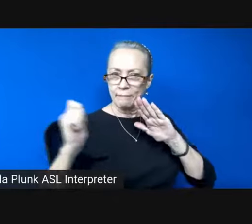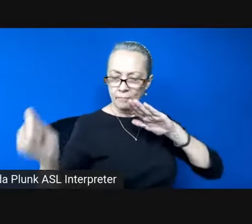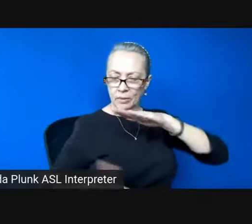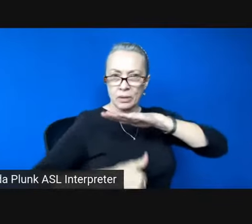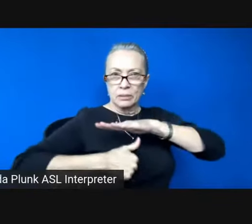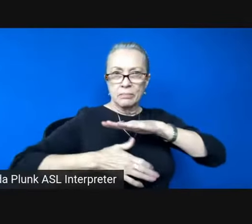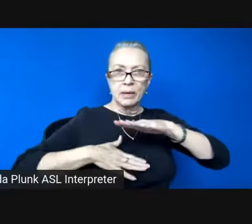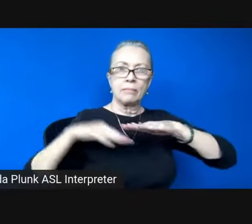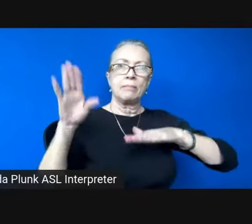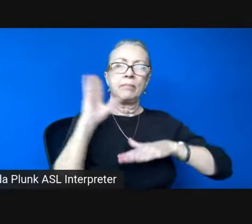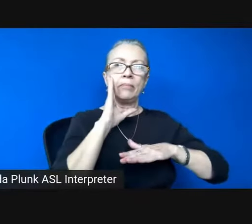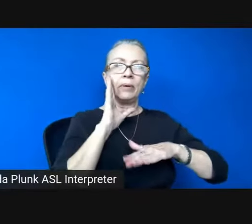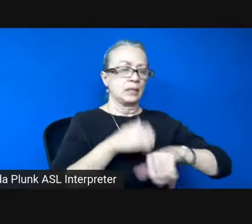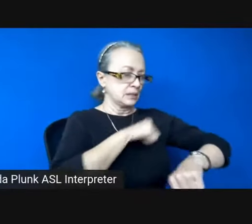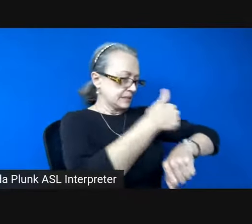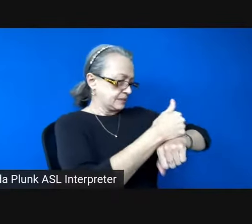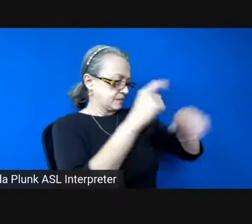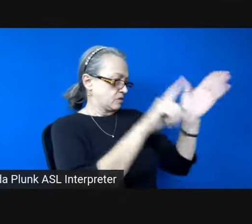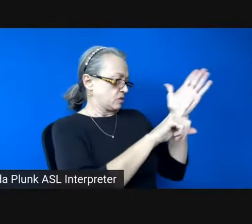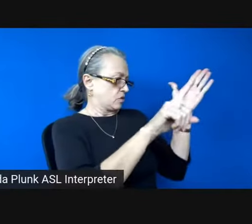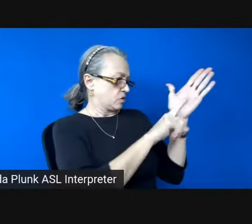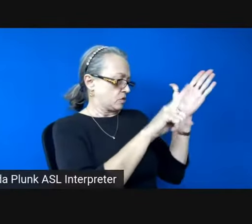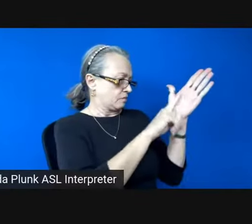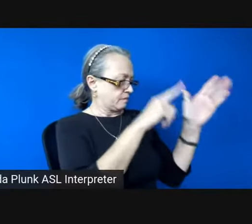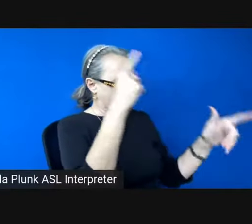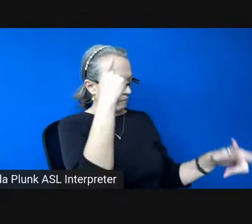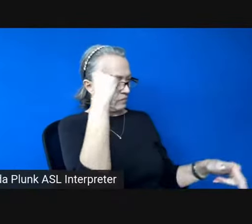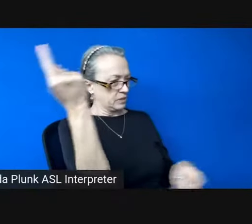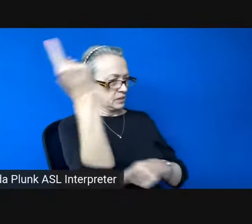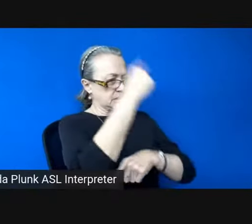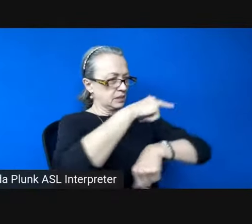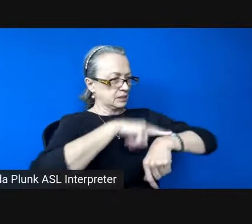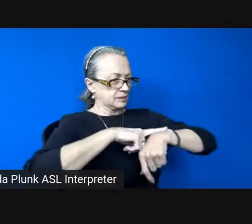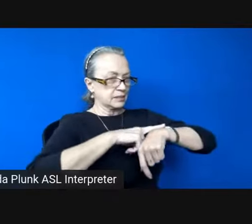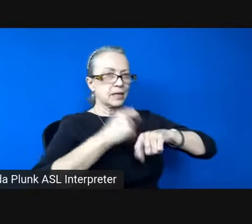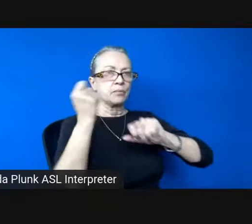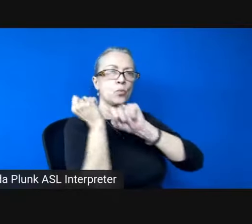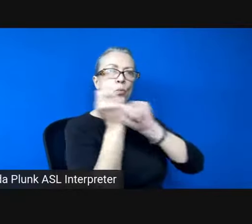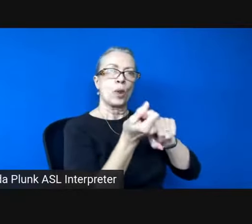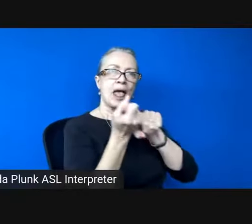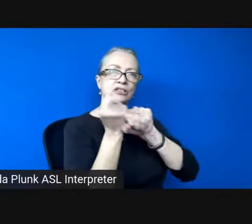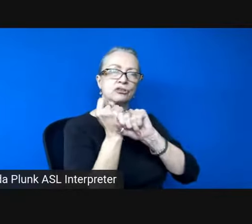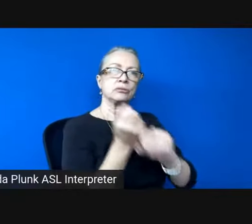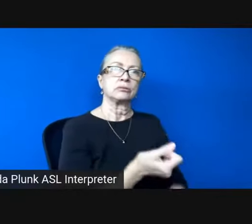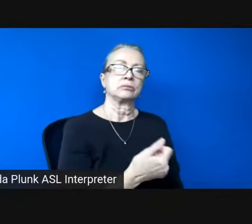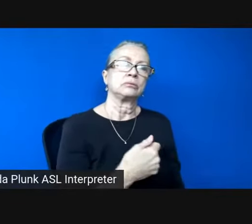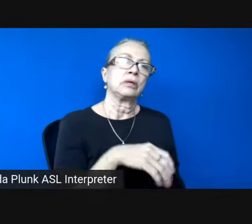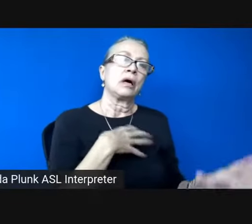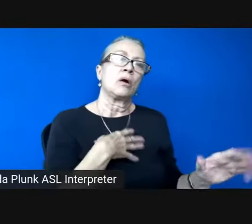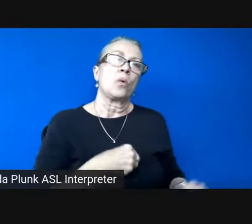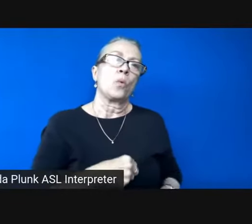set alarms for daybreak lashings pressed white cotton